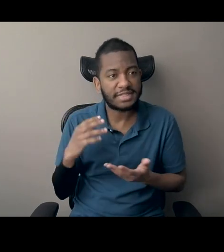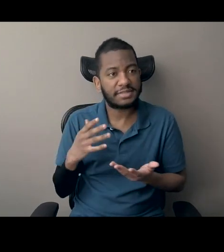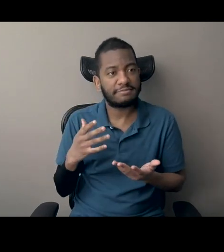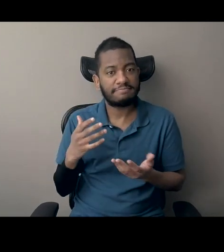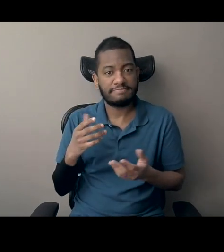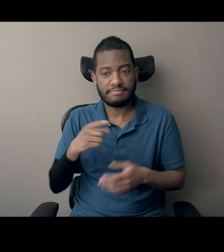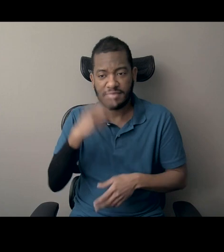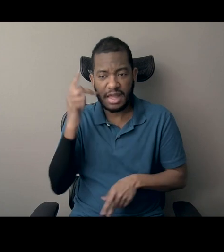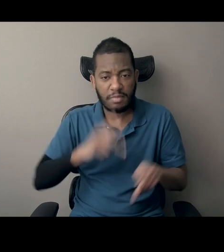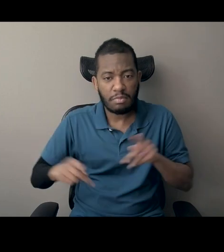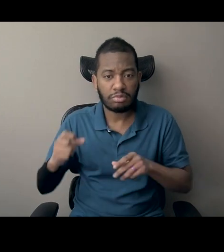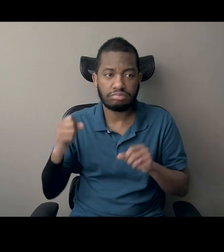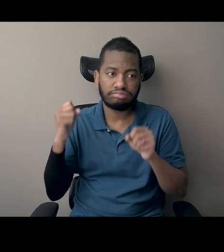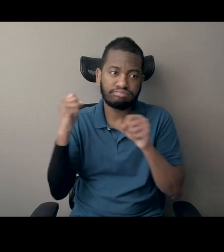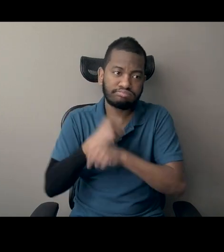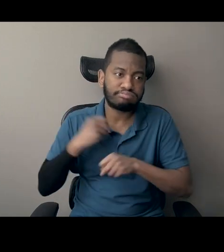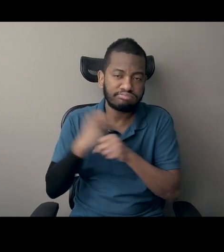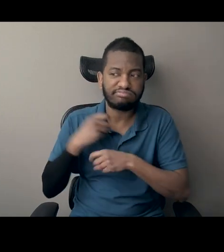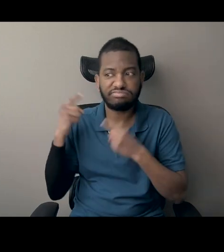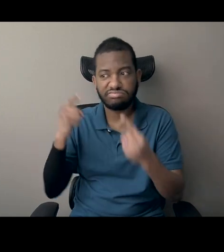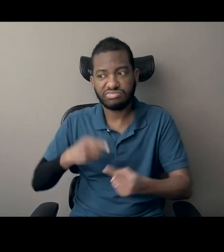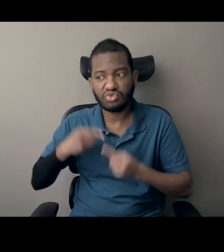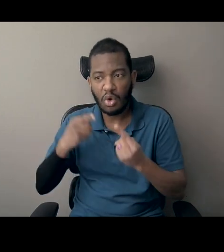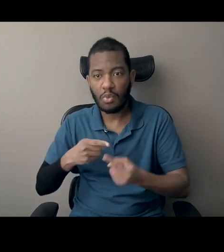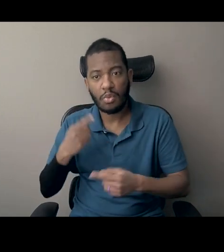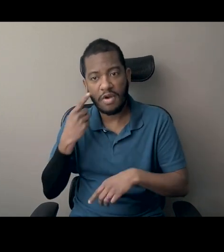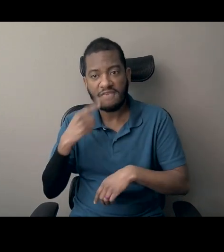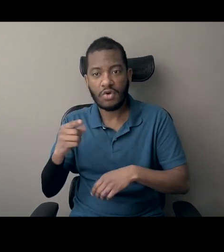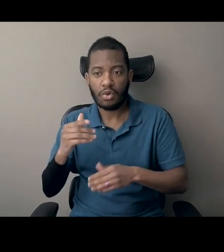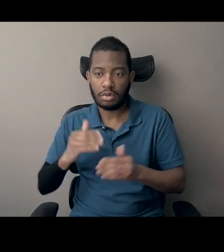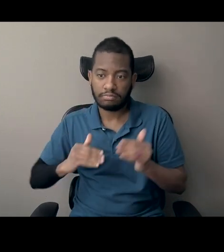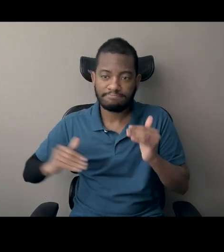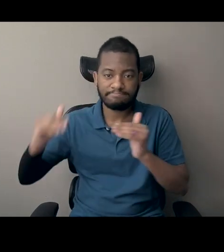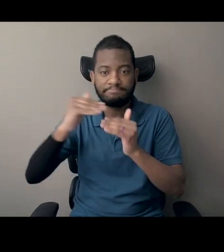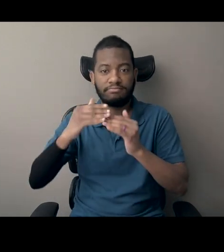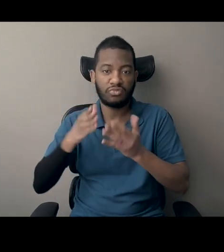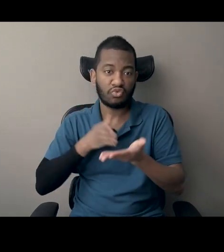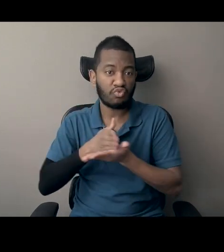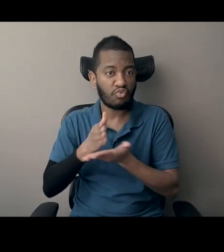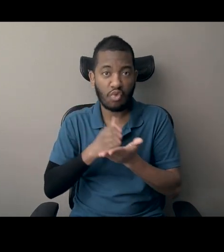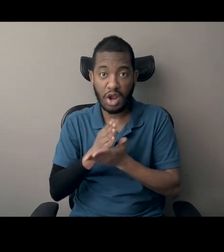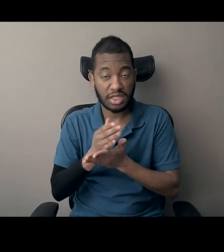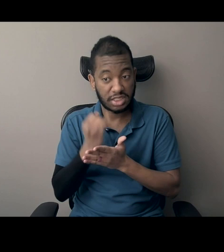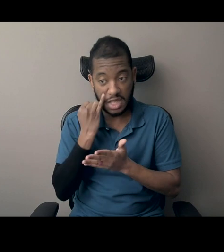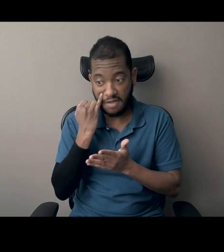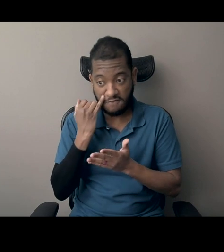whatever rights we gained and the impact of those rights being stripped away.